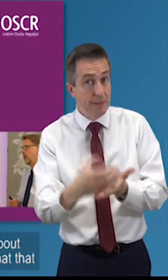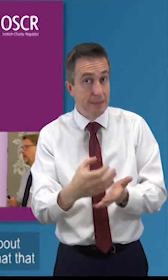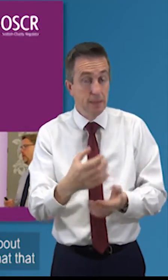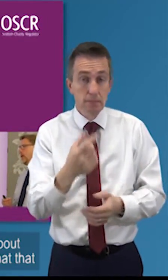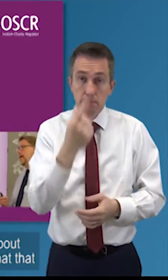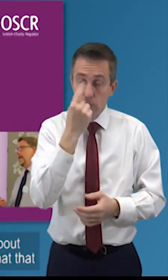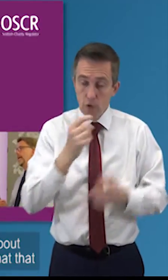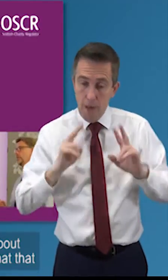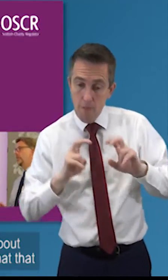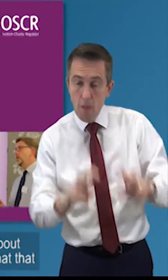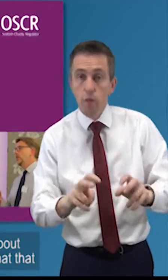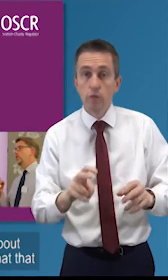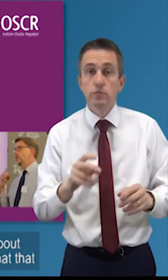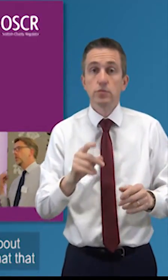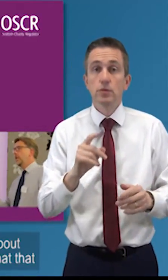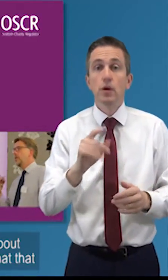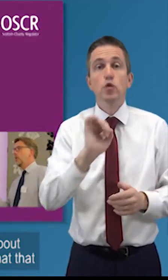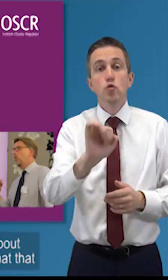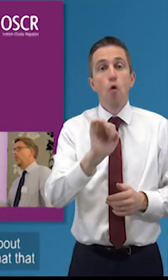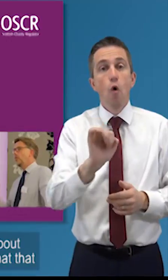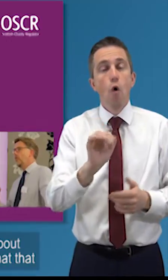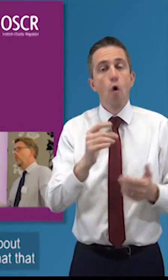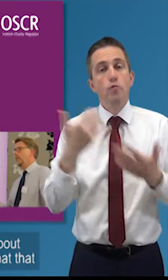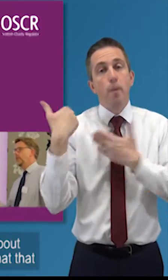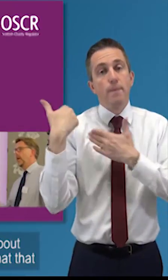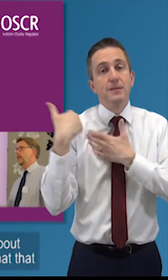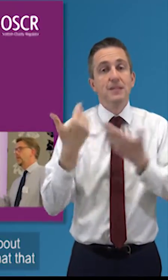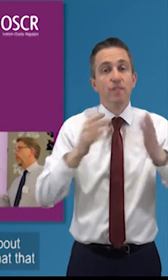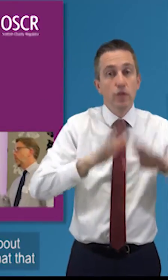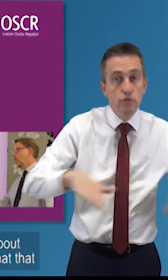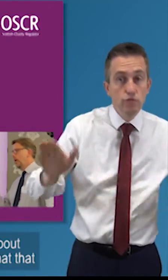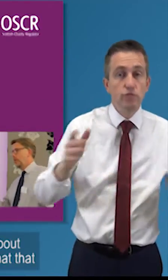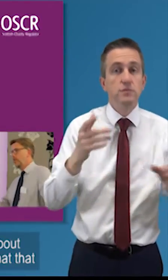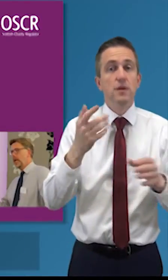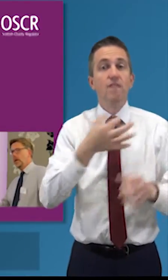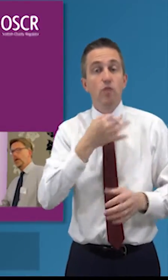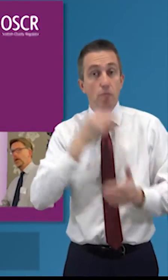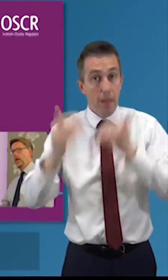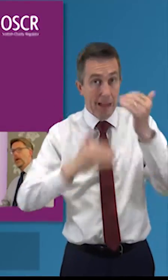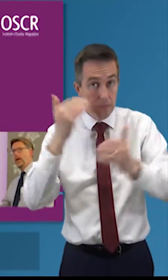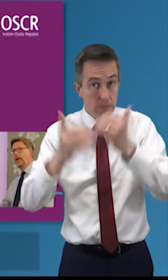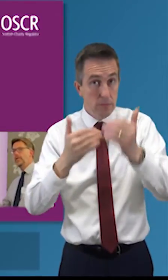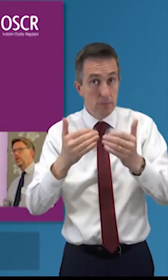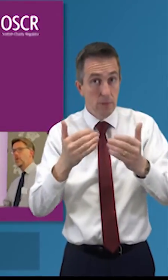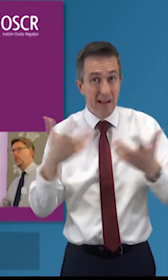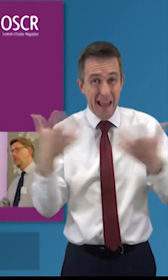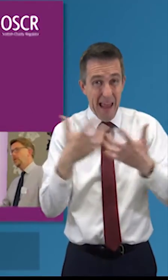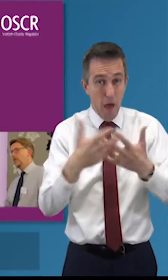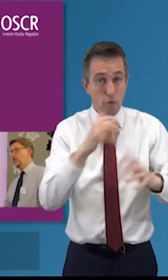there that you can do as a charity is to think about what your involvement is in that to think about what that particular uh